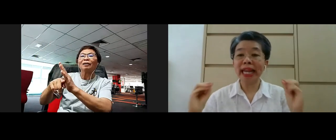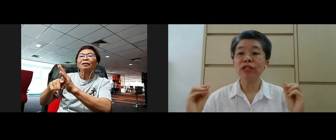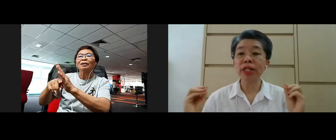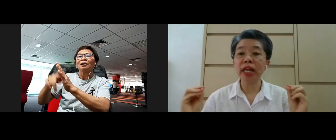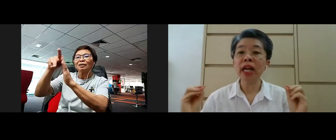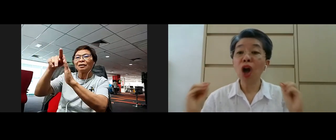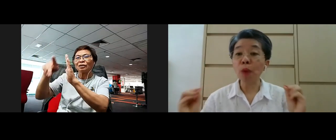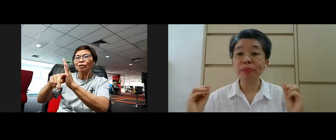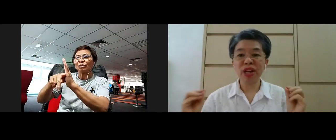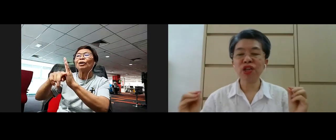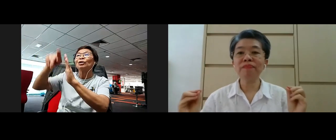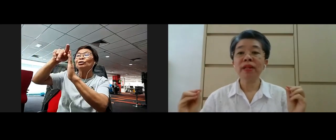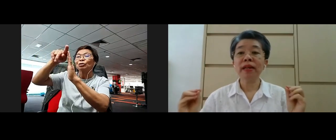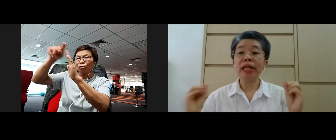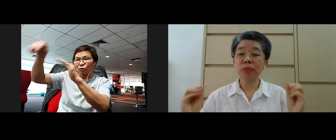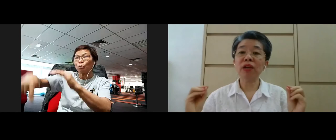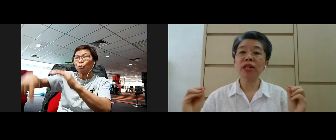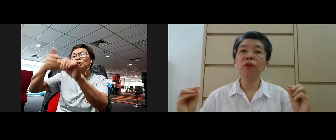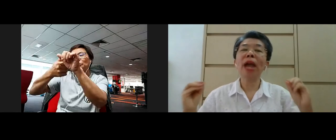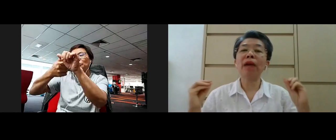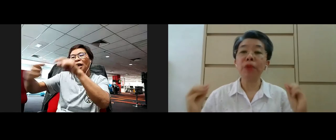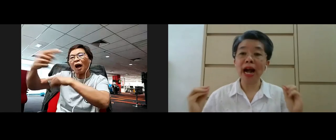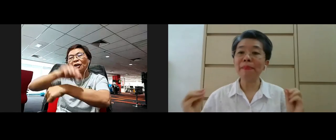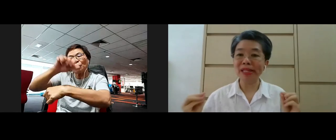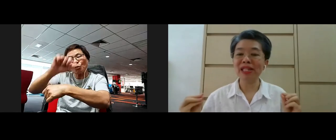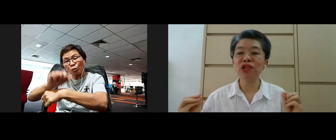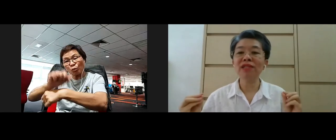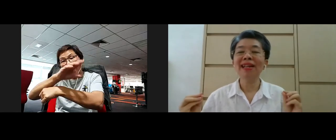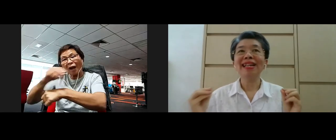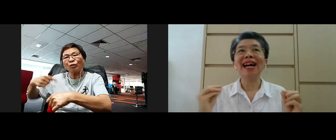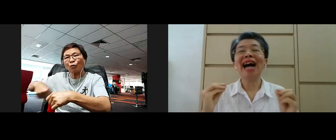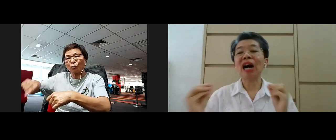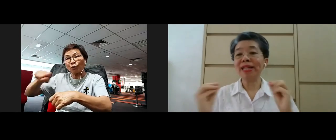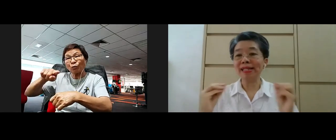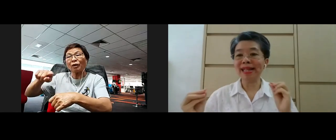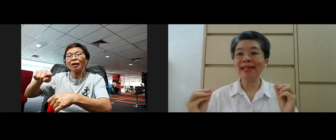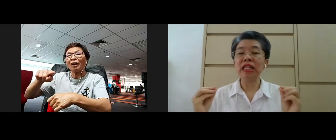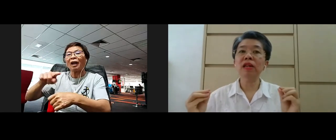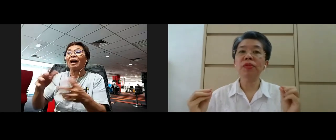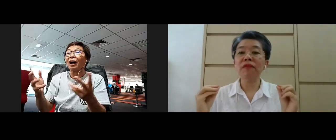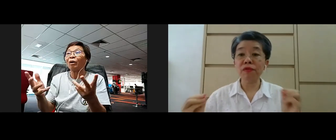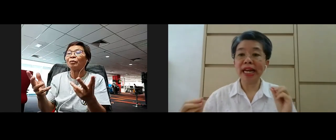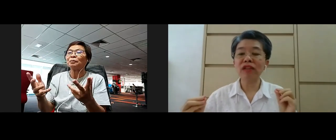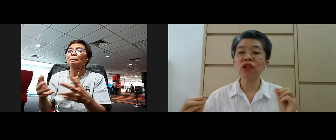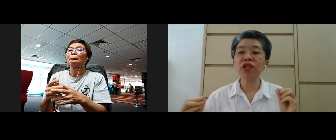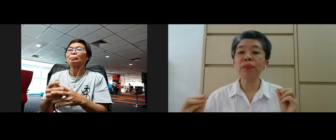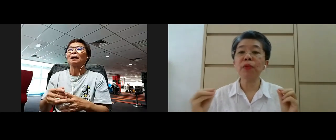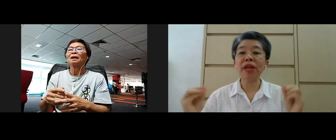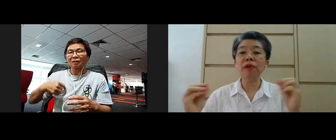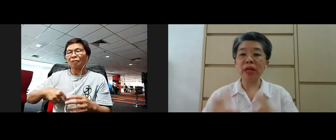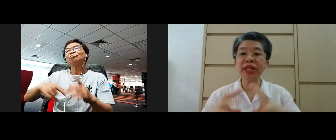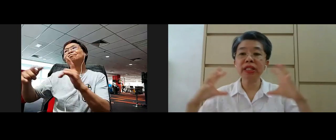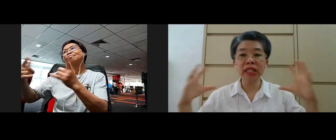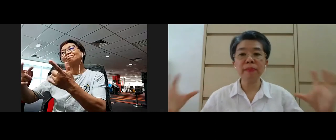to the day-to-day operation and especially where we are positioned yeah how is that in terms of our relationship